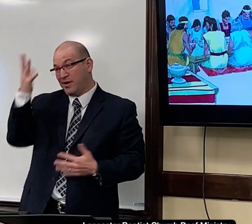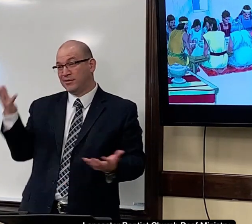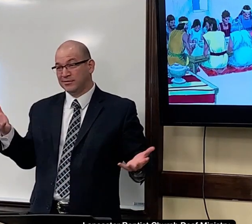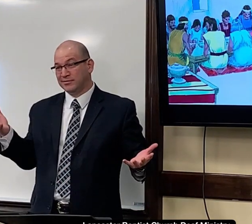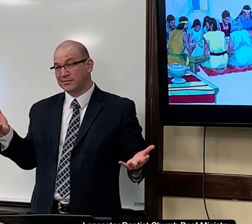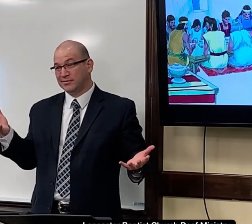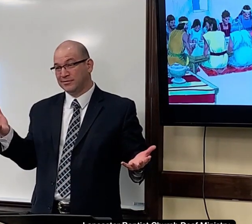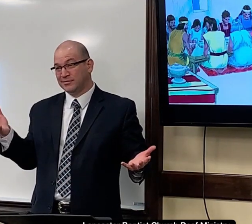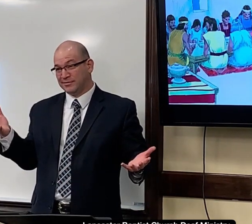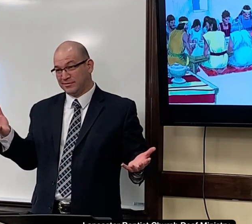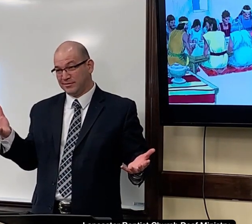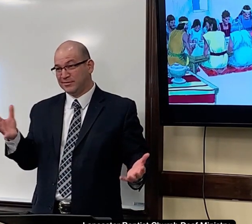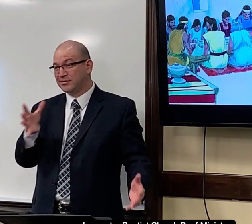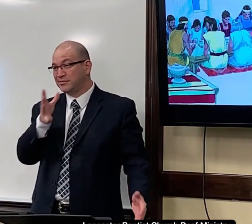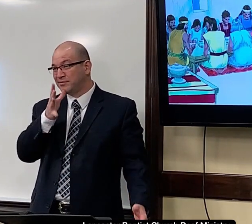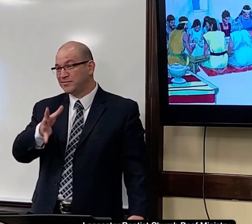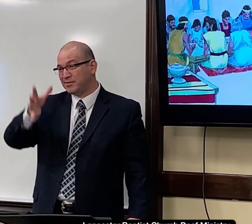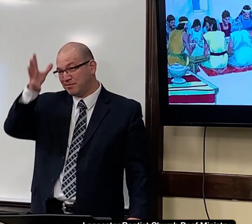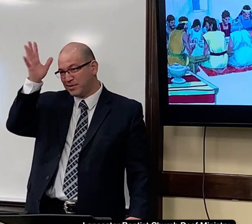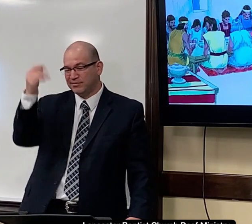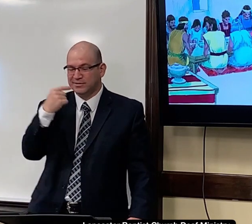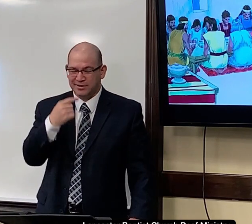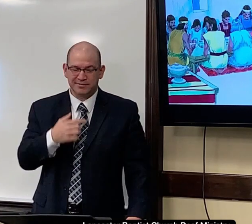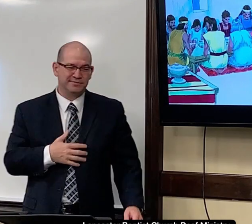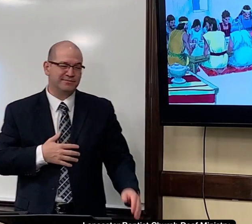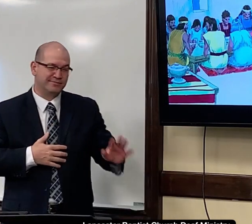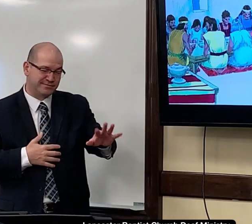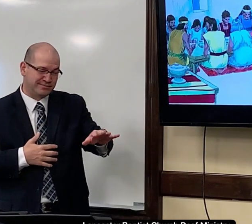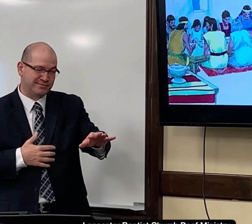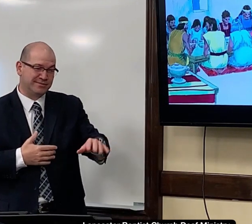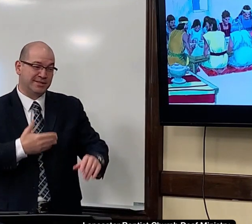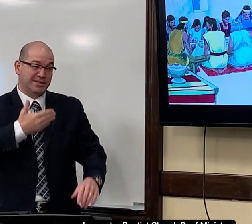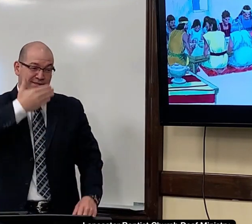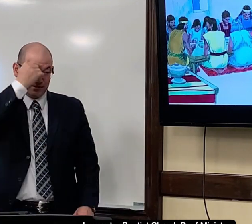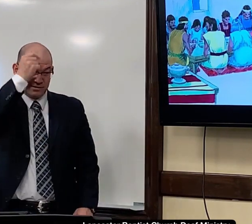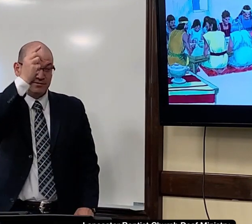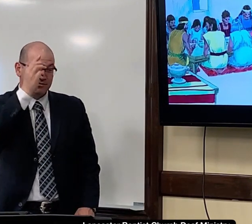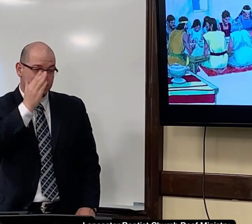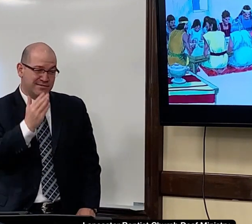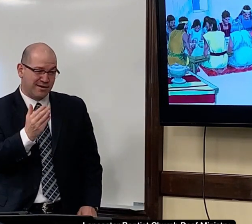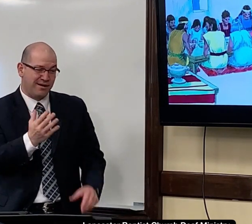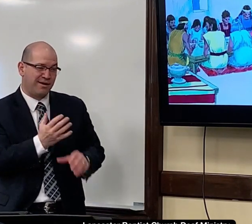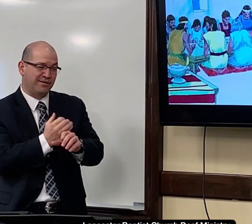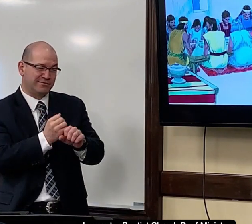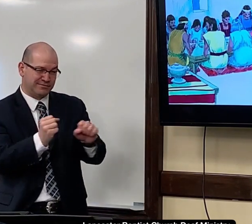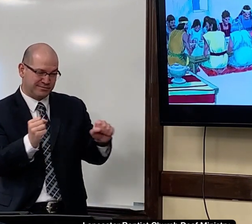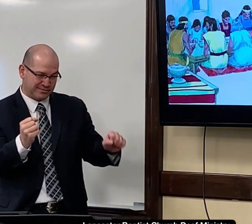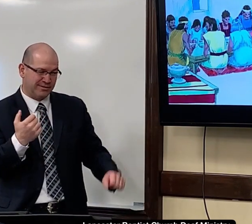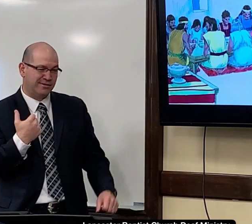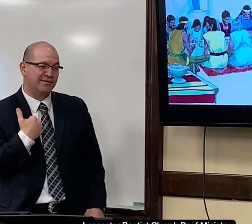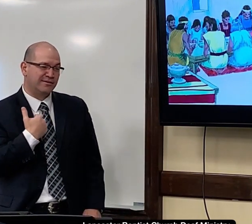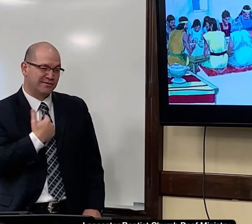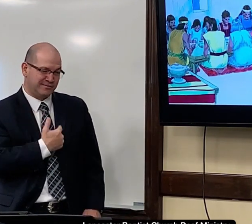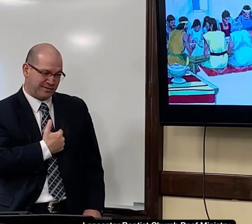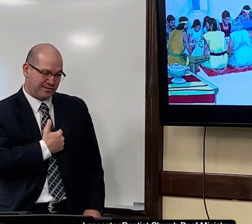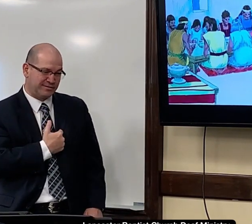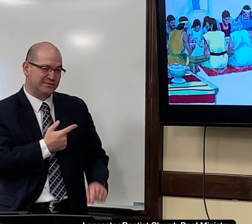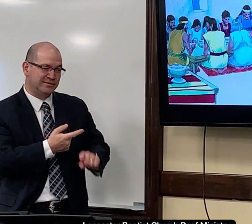Now, kids ask mom questions a lot, right? They ask mom and dad a lot of questions. And the parents, they have an opportunity to explain